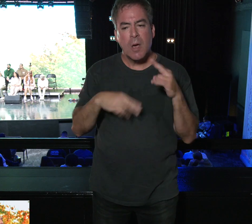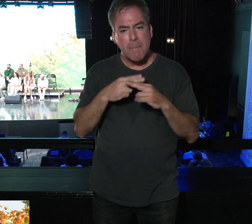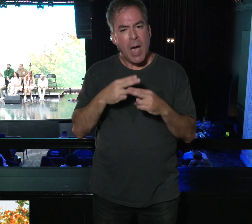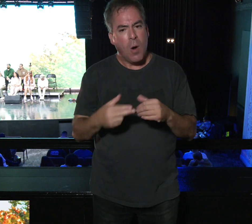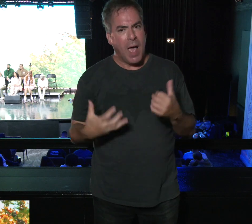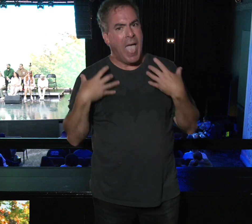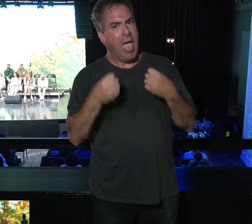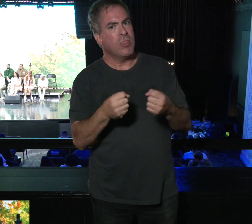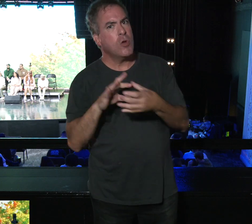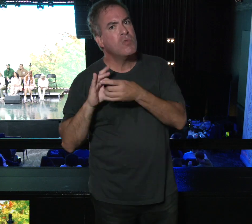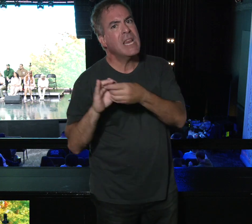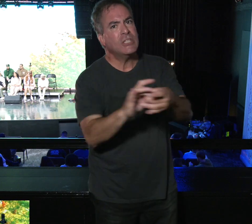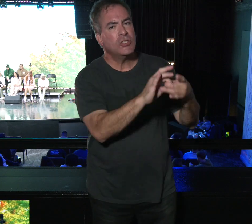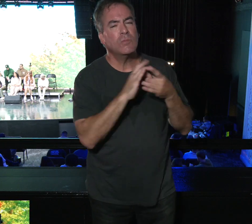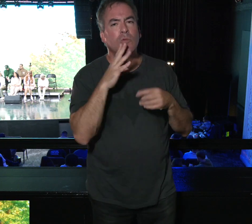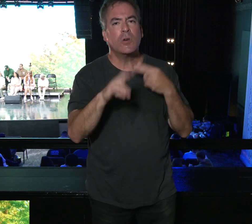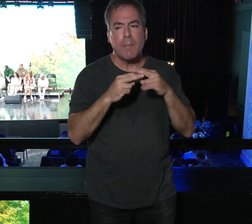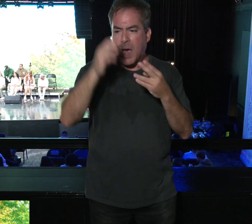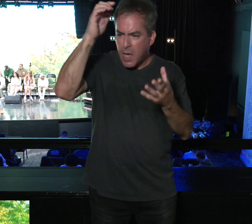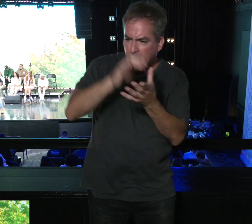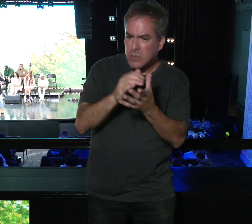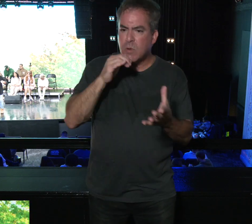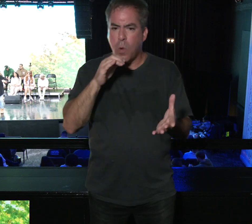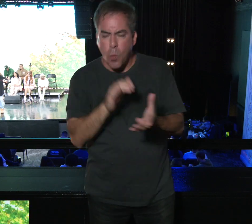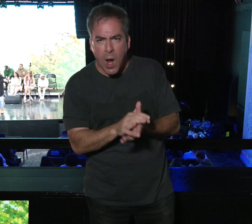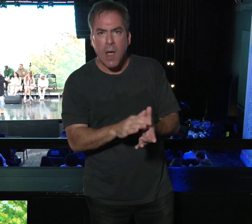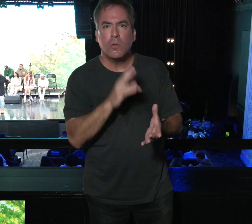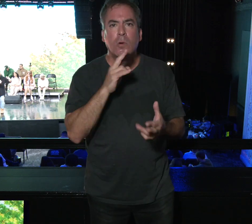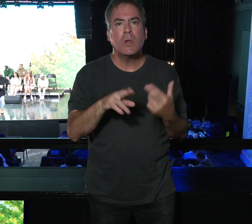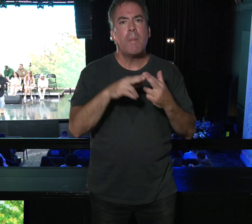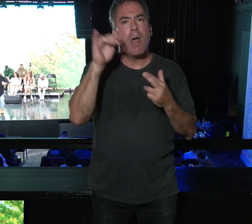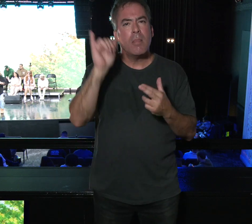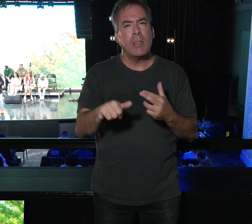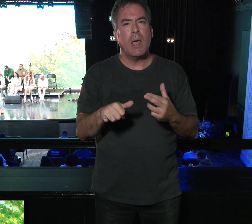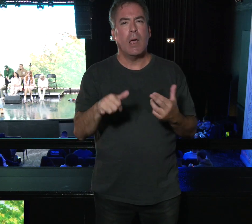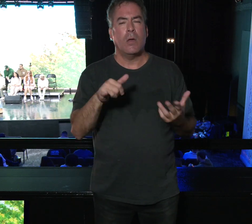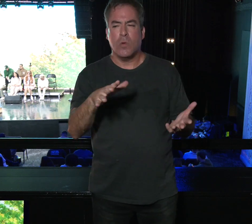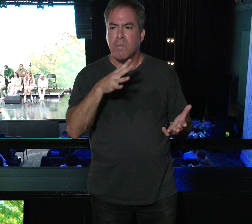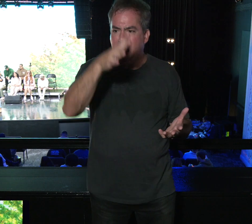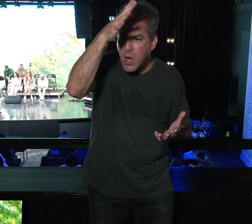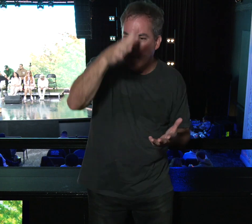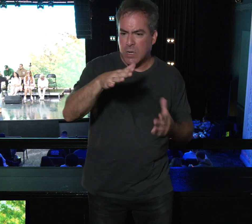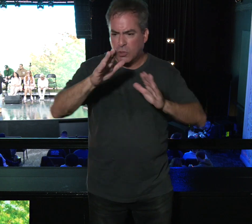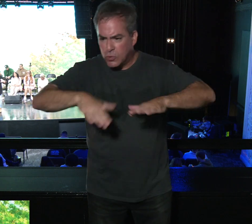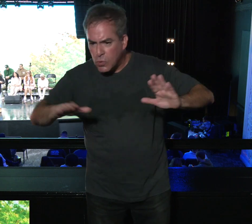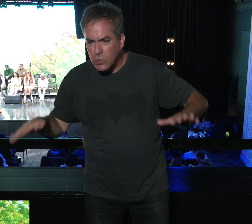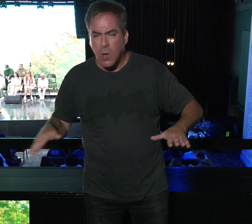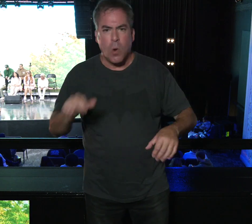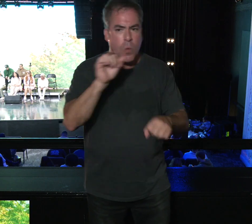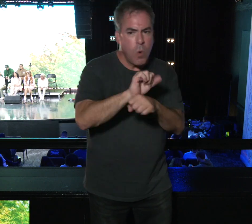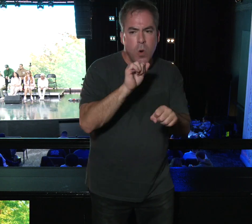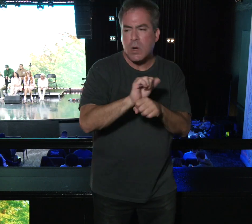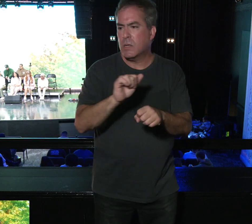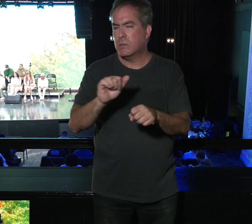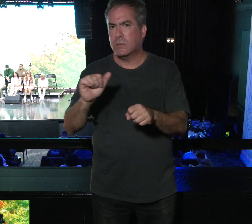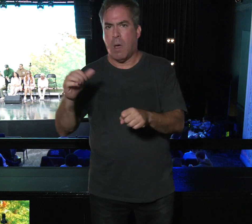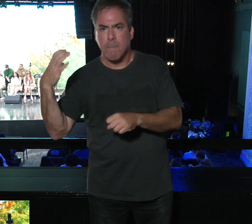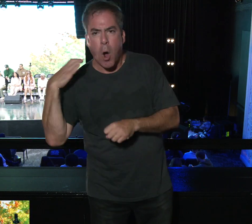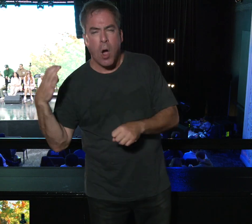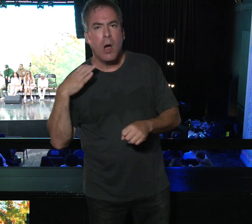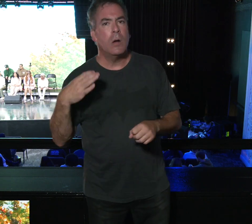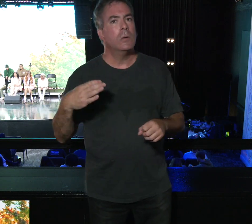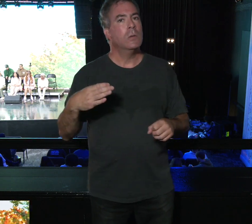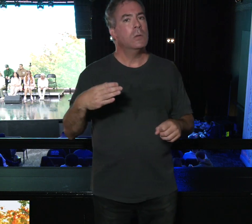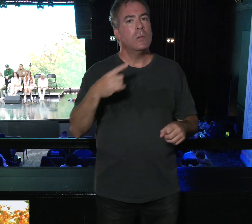having healthy relationships. It talks about husbands and wives and parents and kids and employers and employees. And he says,